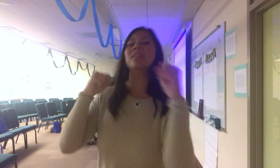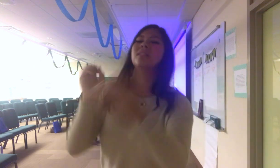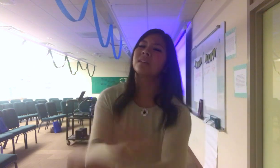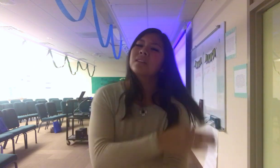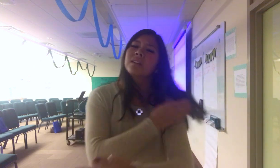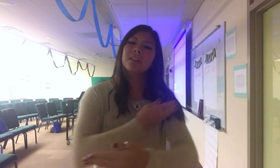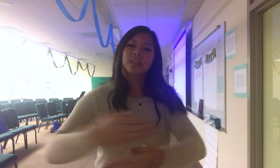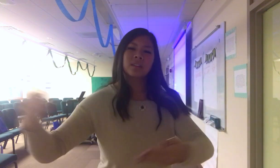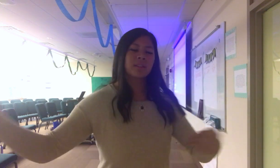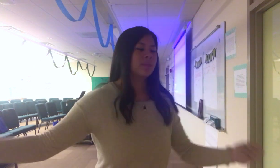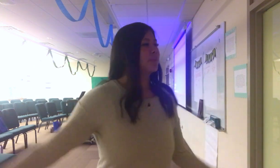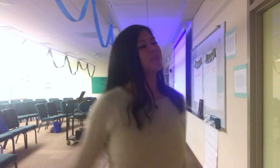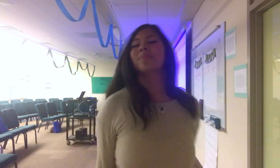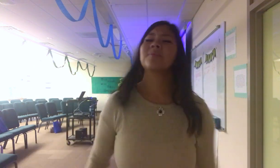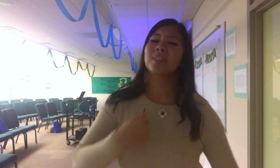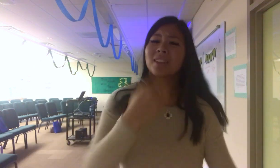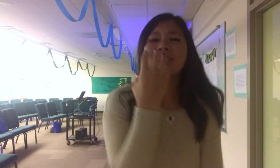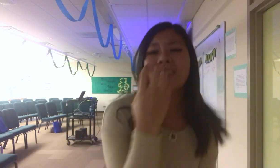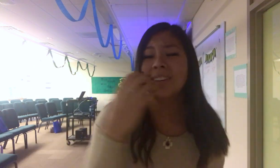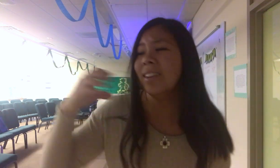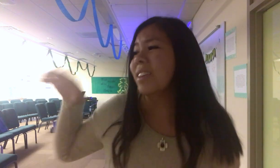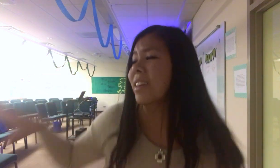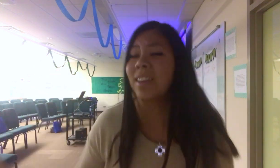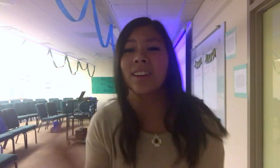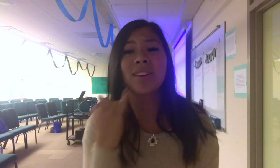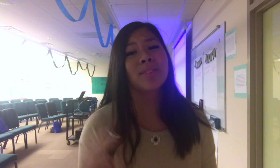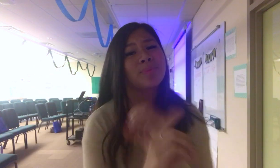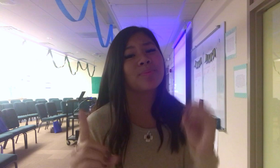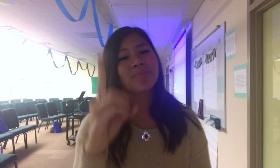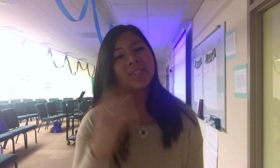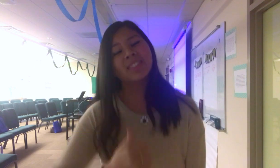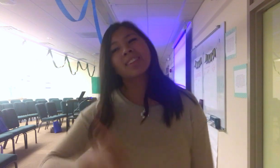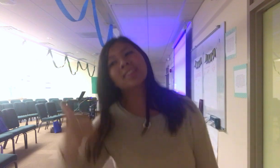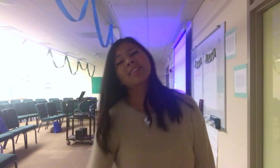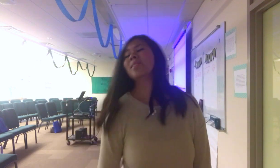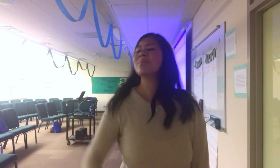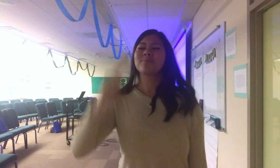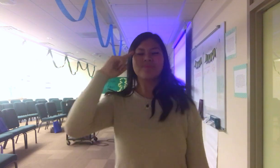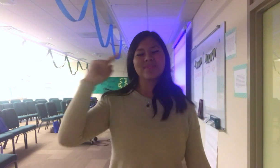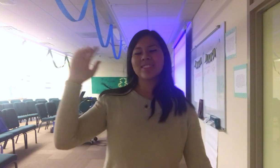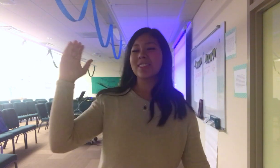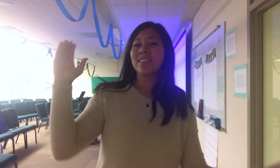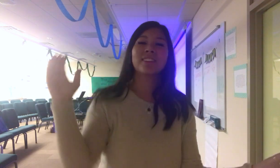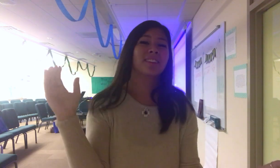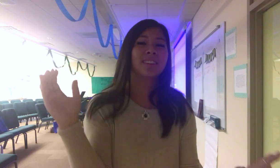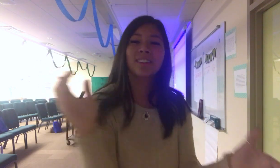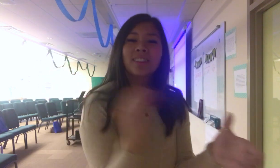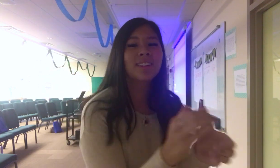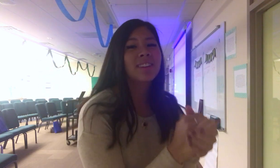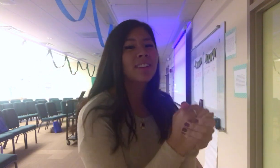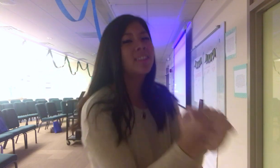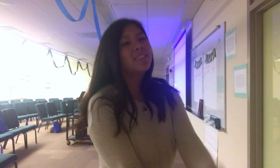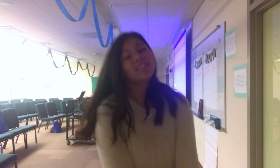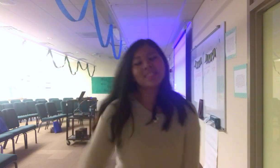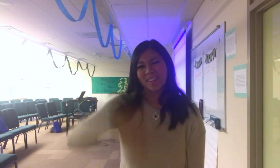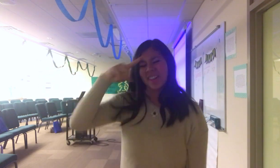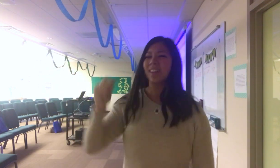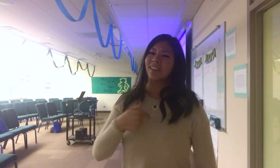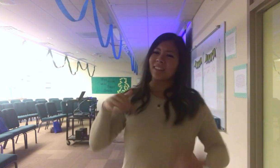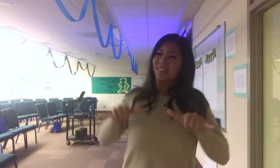song And I don't really care if nobody else believes Cause I've